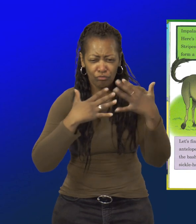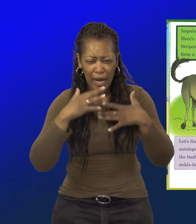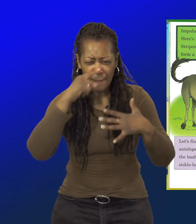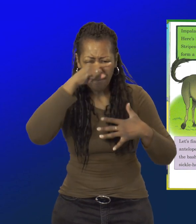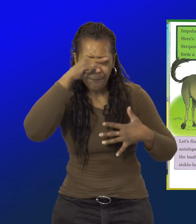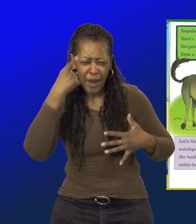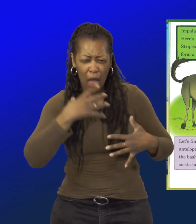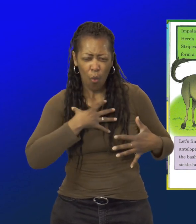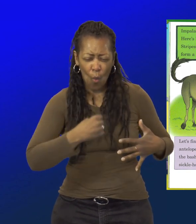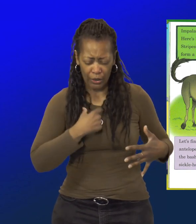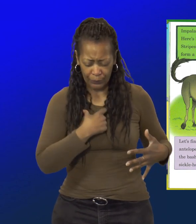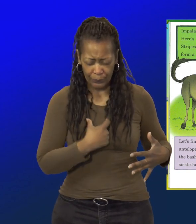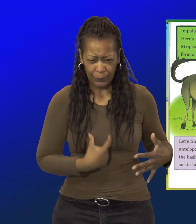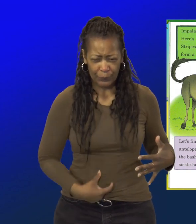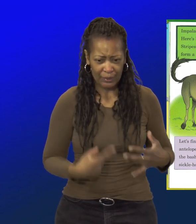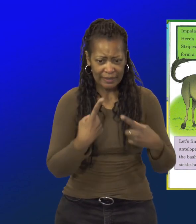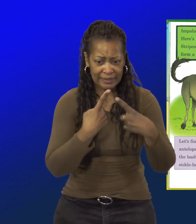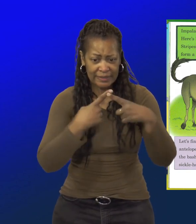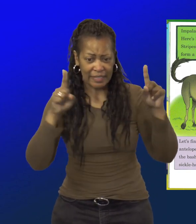sickle horn sable.